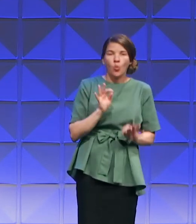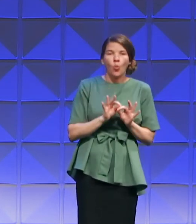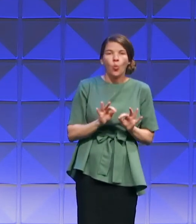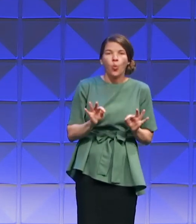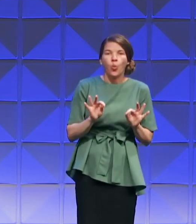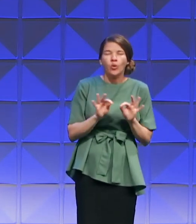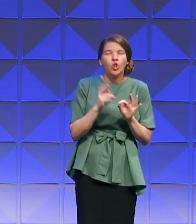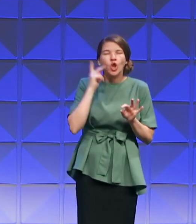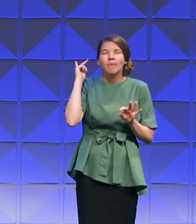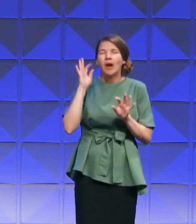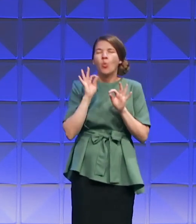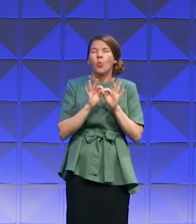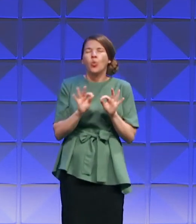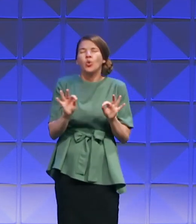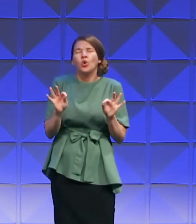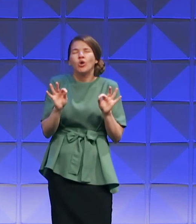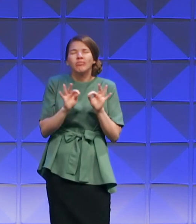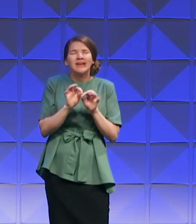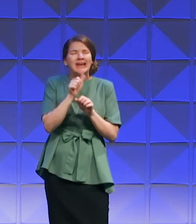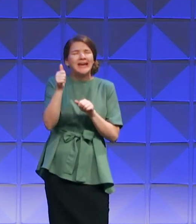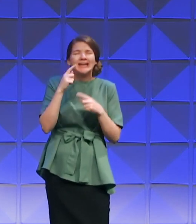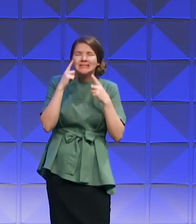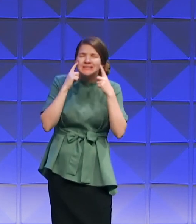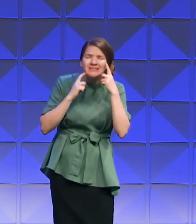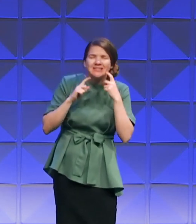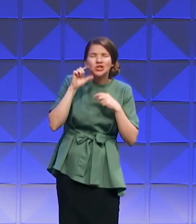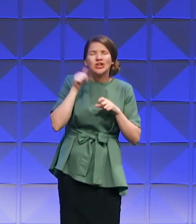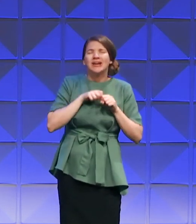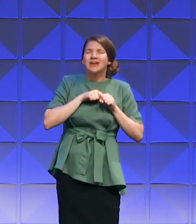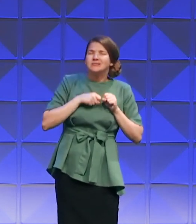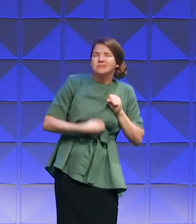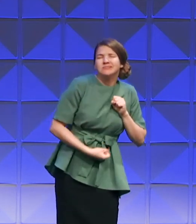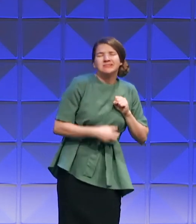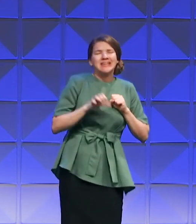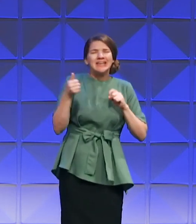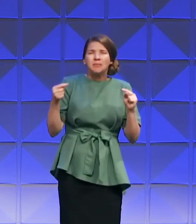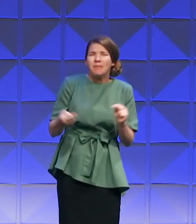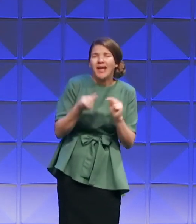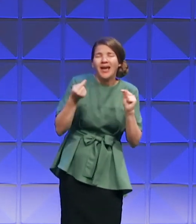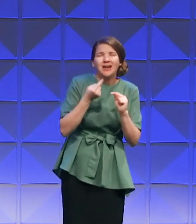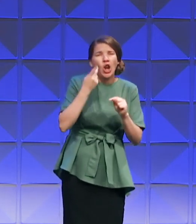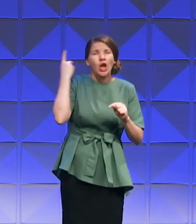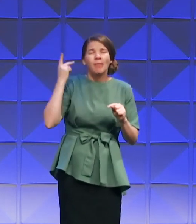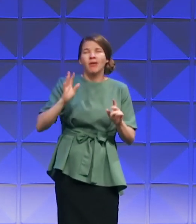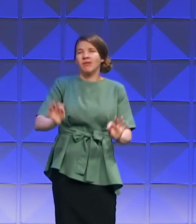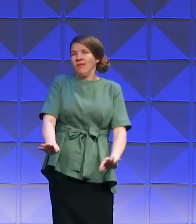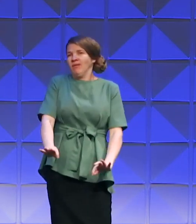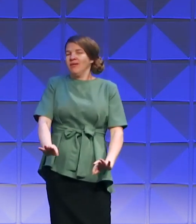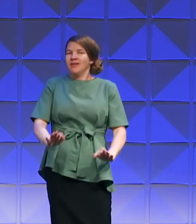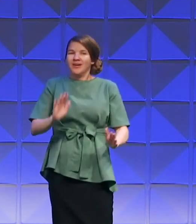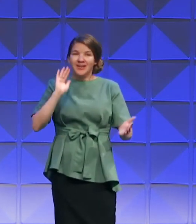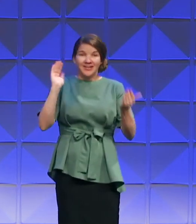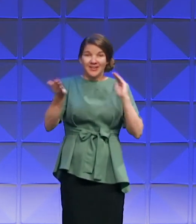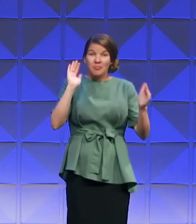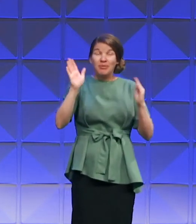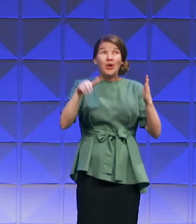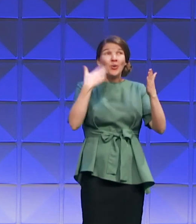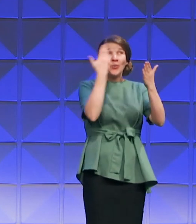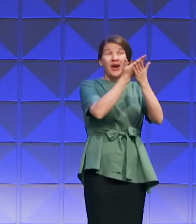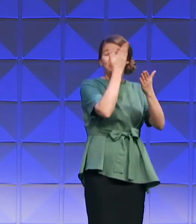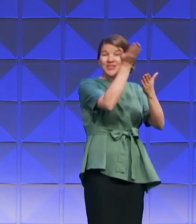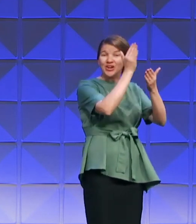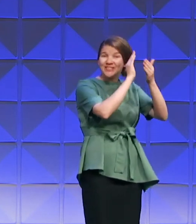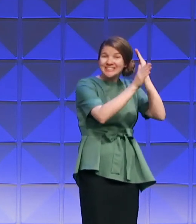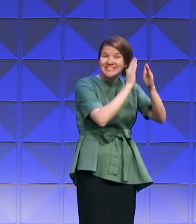every tear, every bit of pain, every bit of discomfort. It's going to be worth it when you arrive to that city